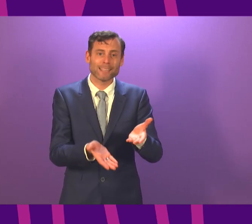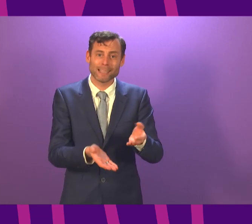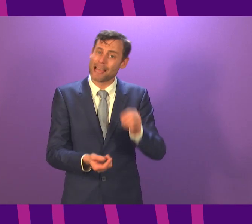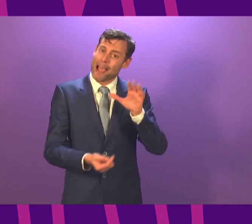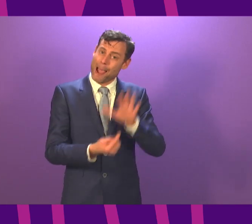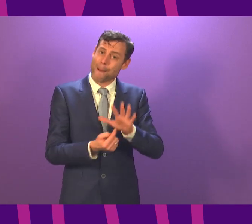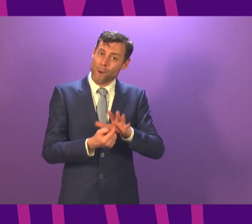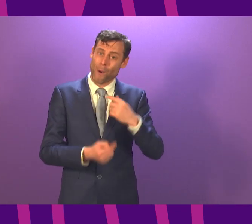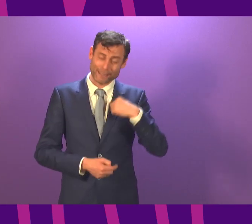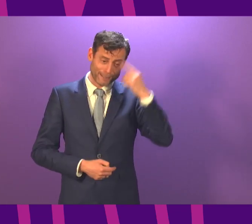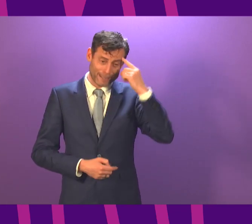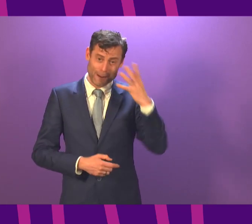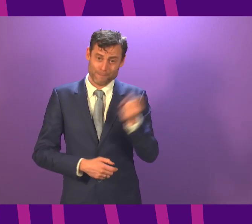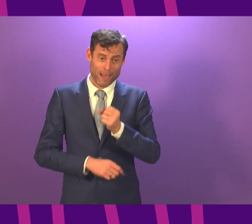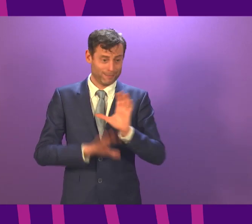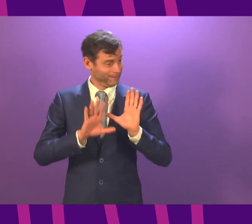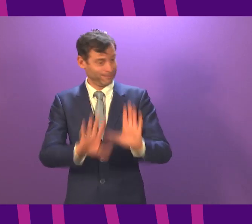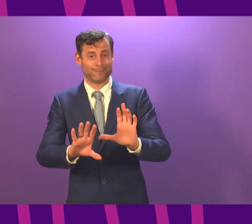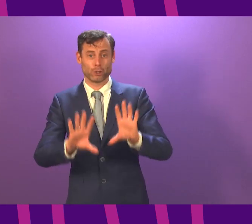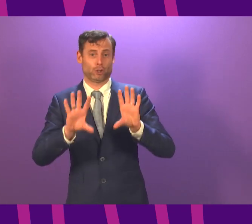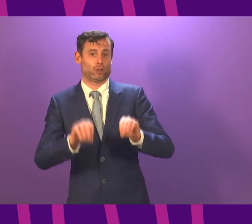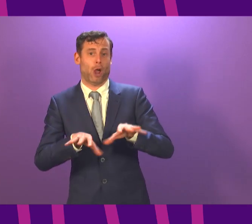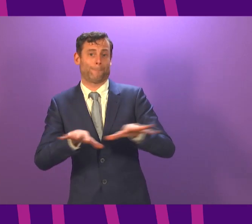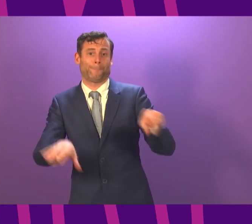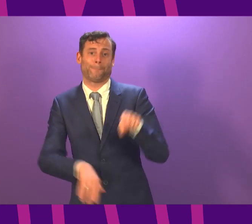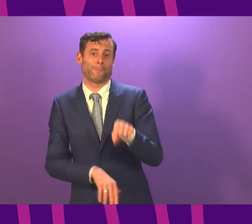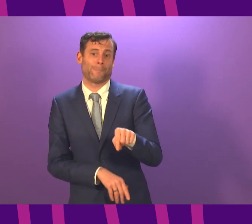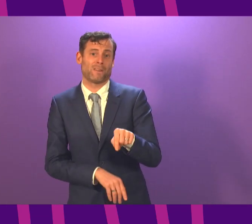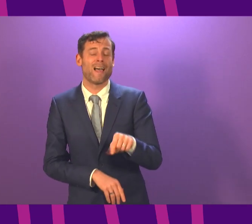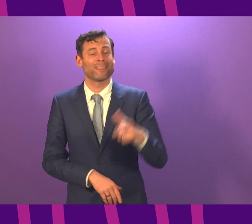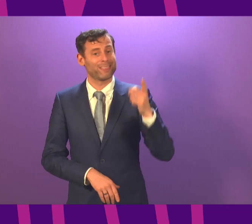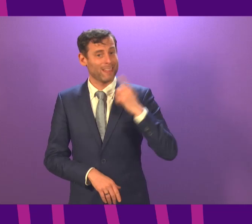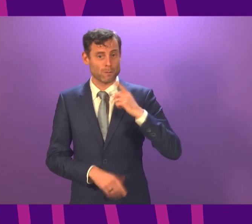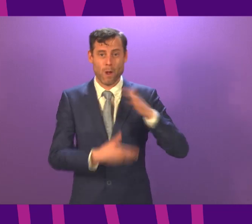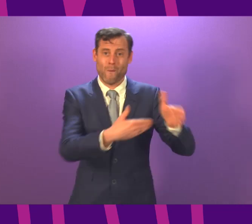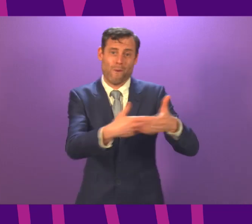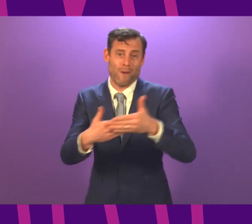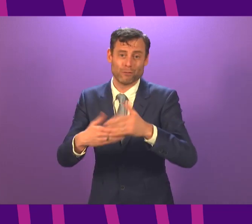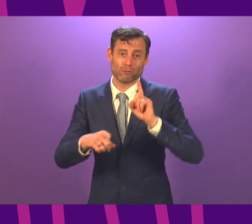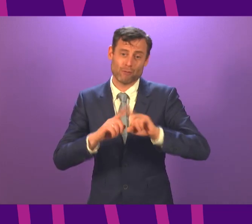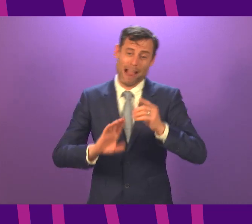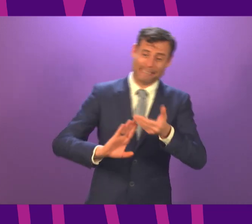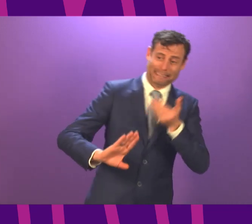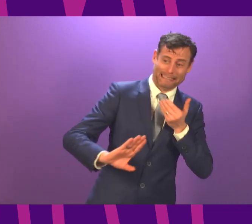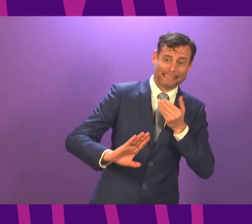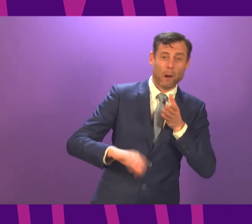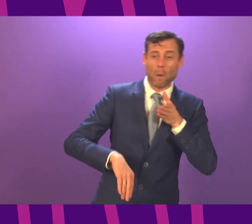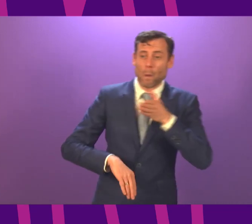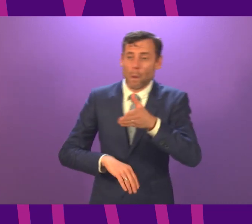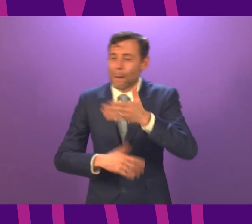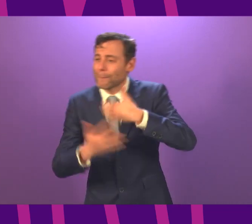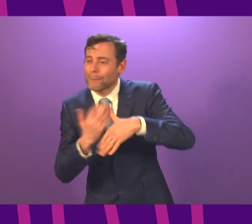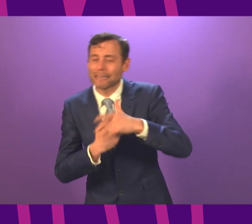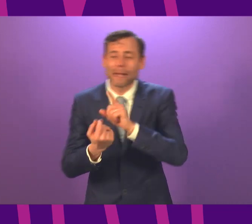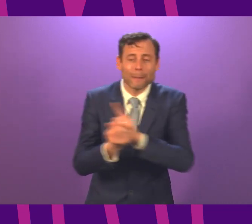stop this overwhelming us in all sorts of ways that we limit human interaction as much as possible and that's the cruelest thing